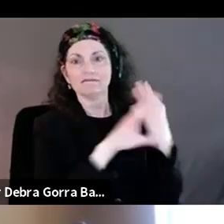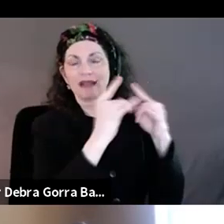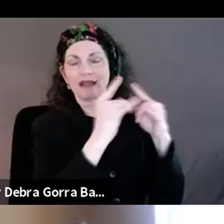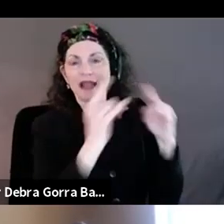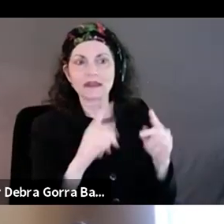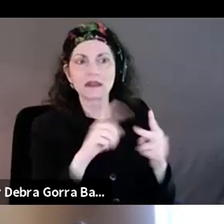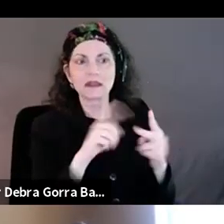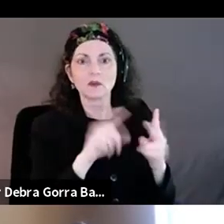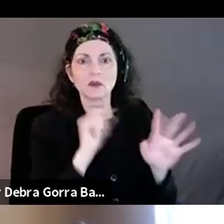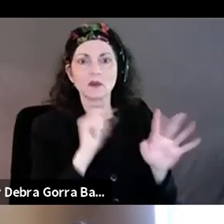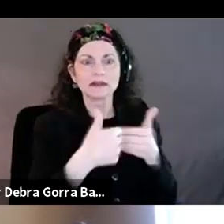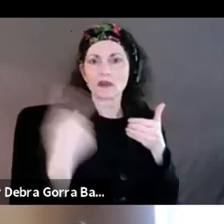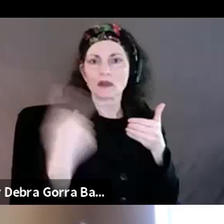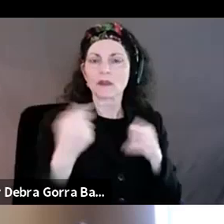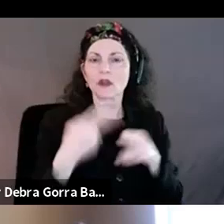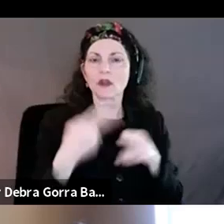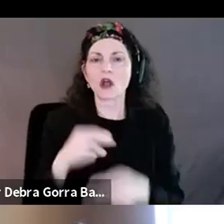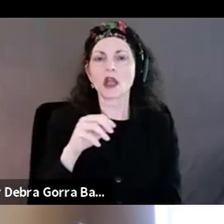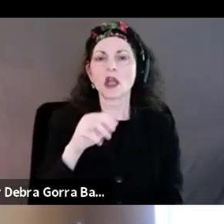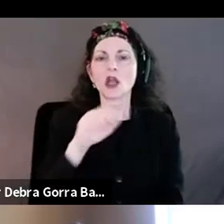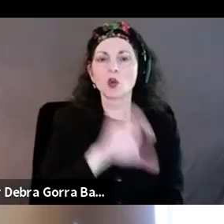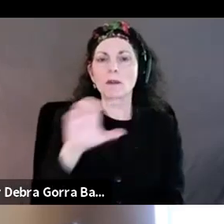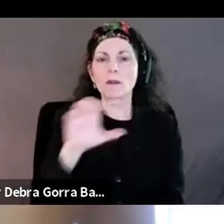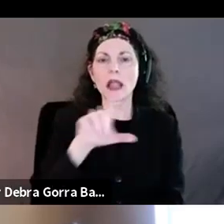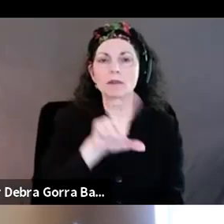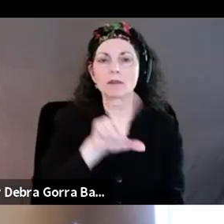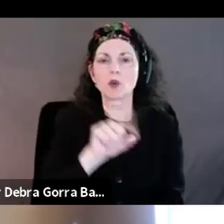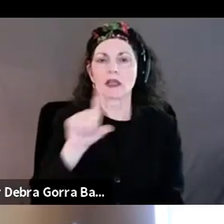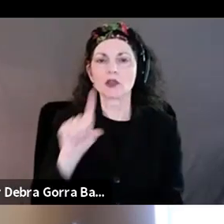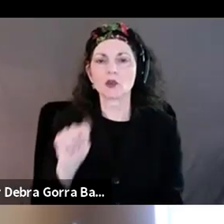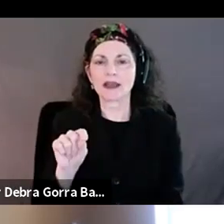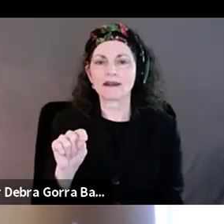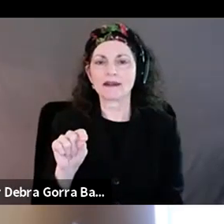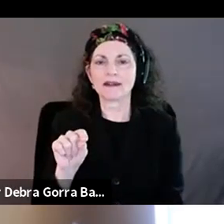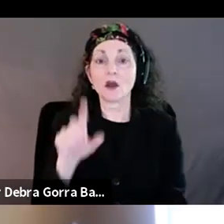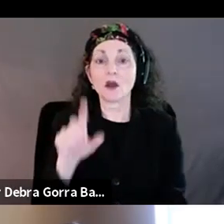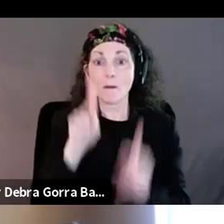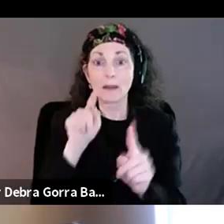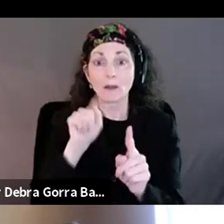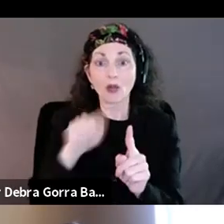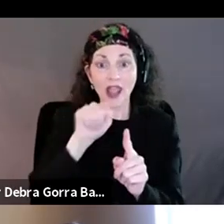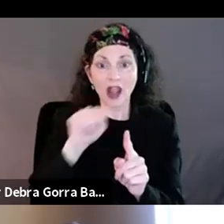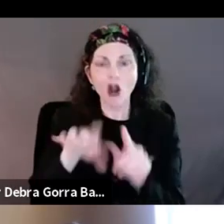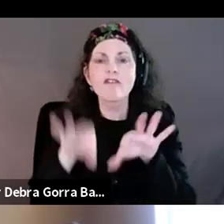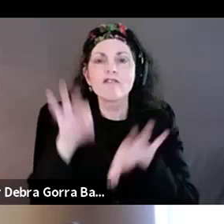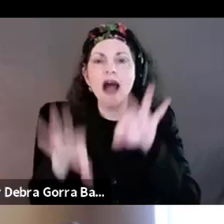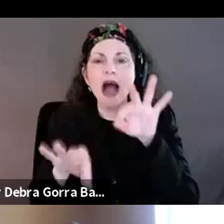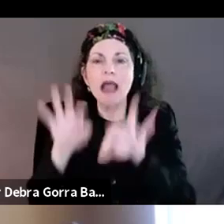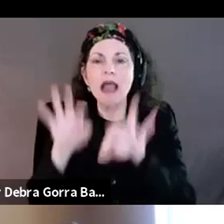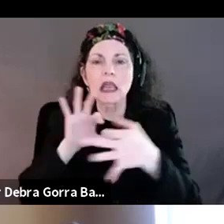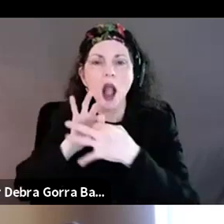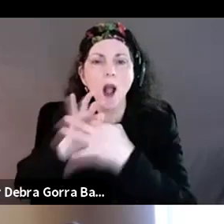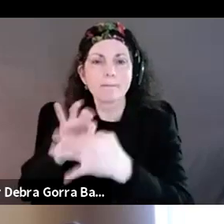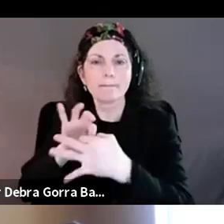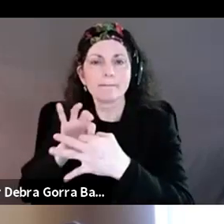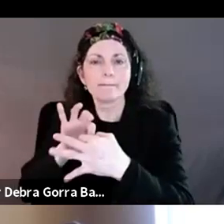Crip Camp 2020. And there are people there that are finding community. People are connecting throughout the